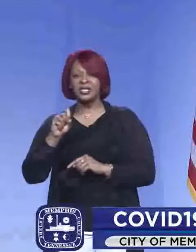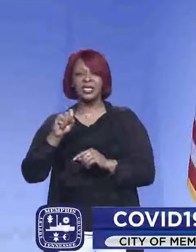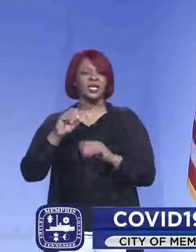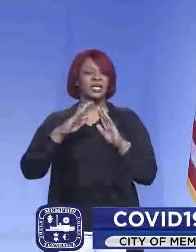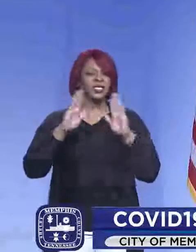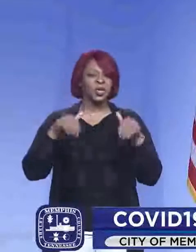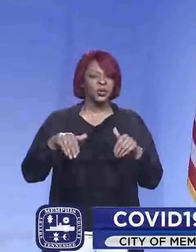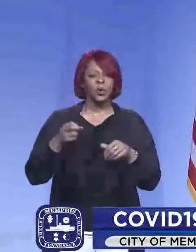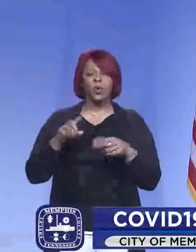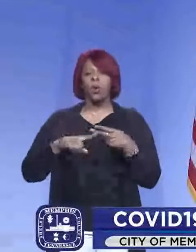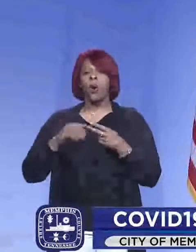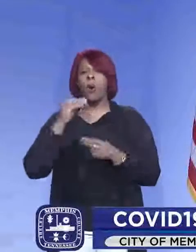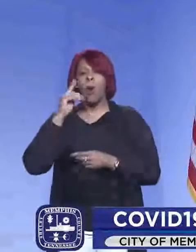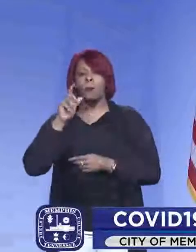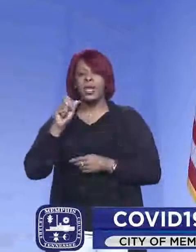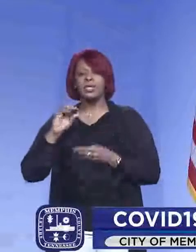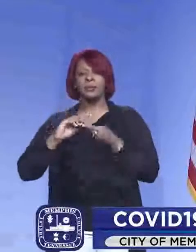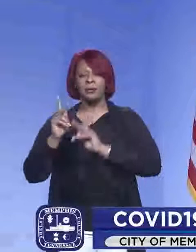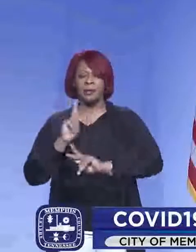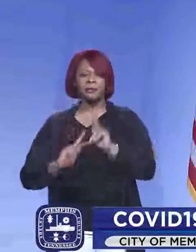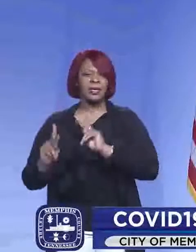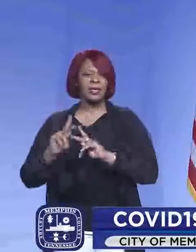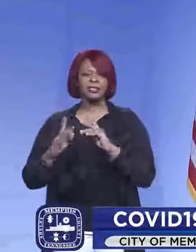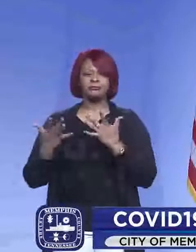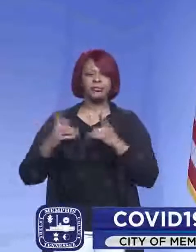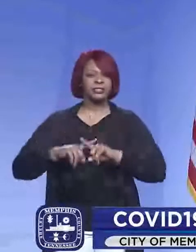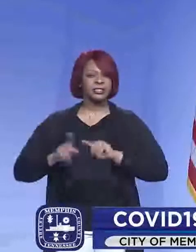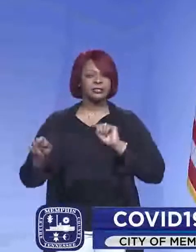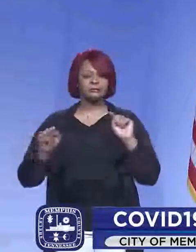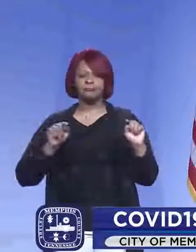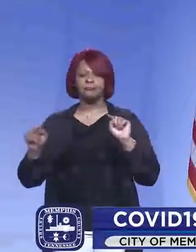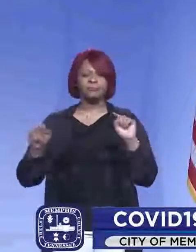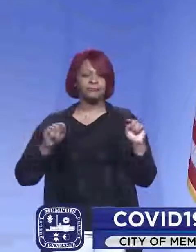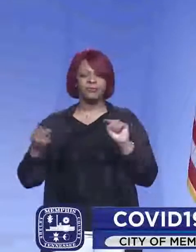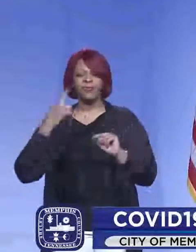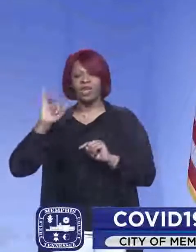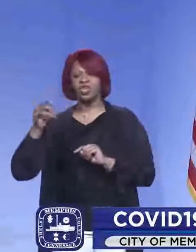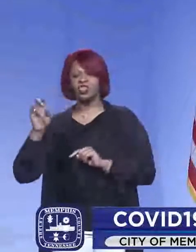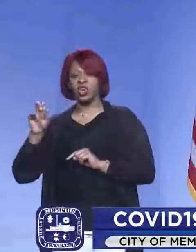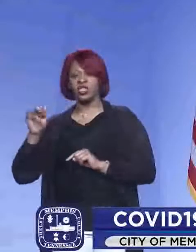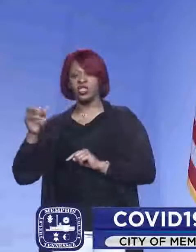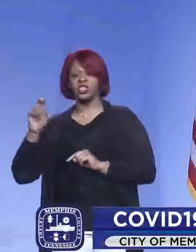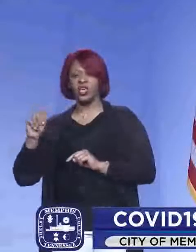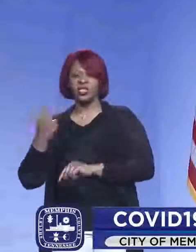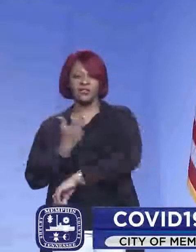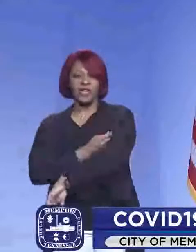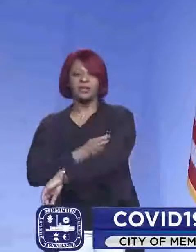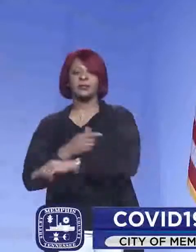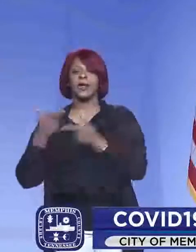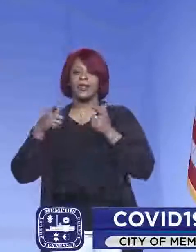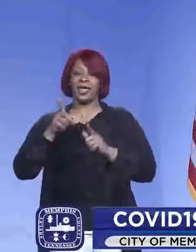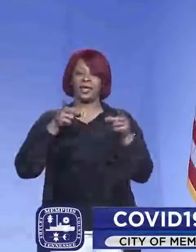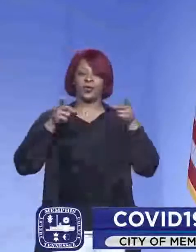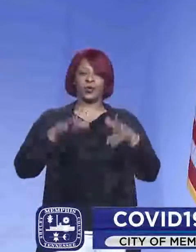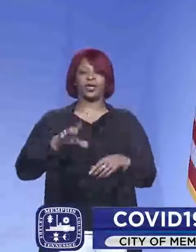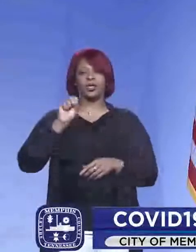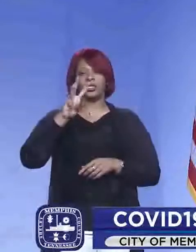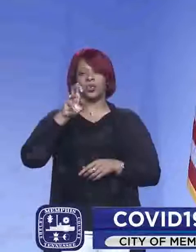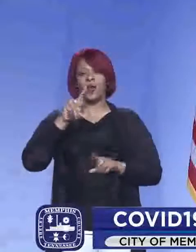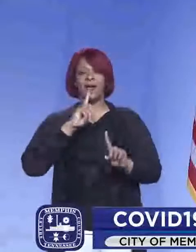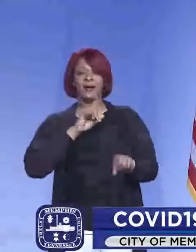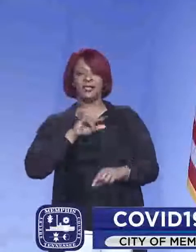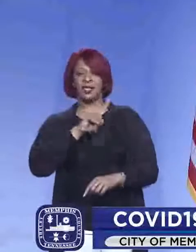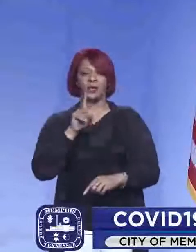populations, um, if there's going to be any distinction there, since it is such a different type of vaccine. I'm gonna let director sweat answer that. But the, uh,